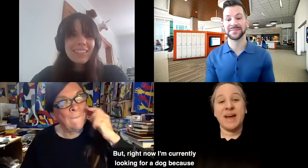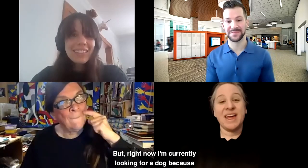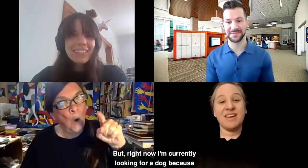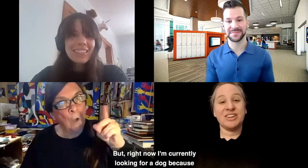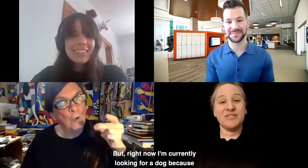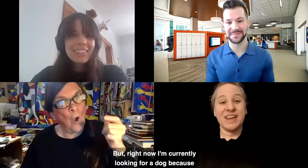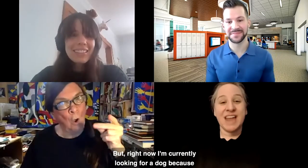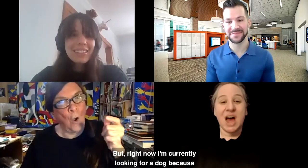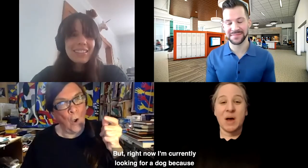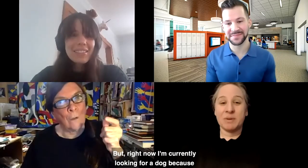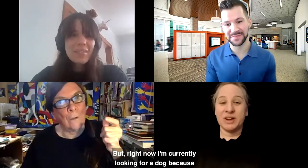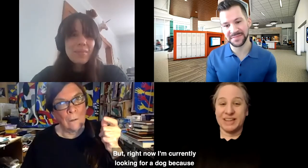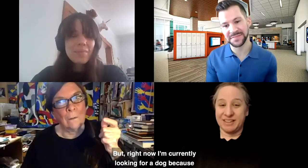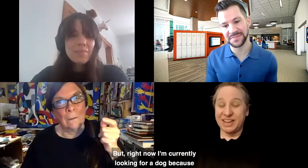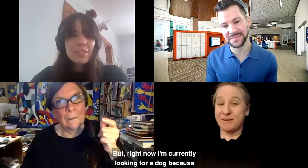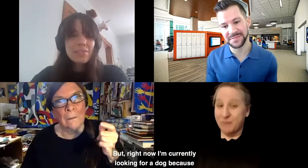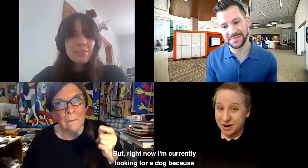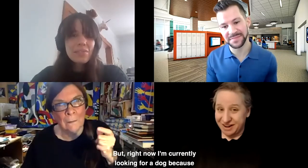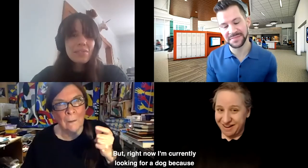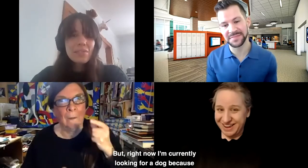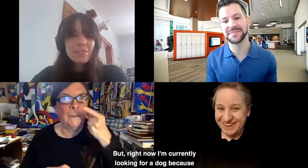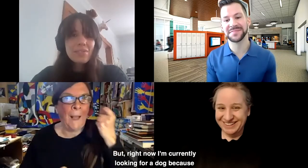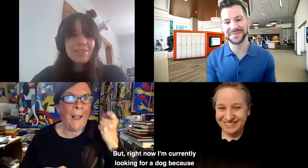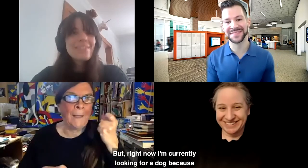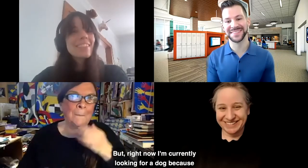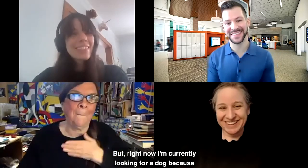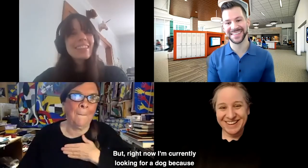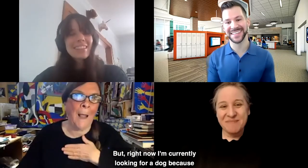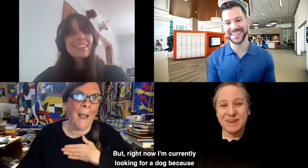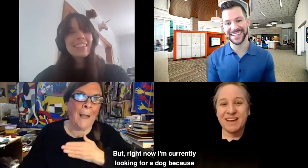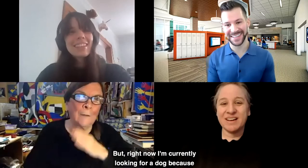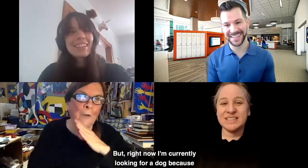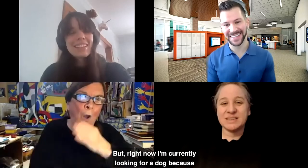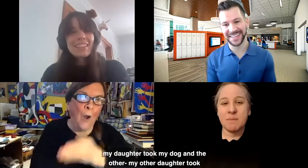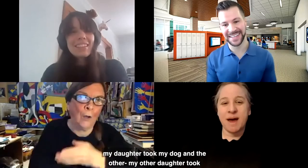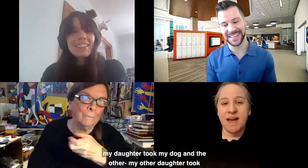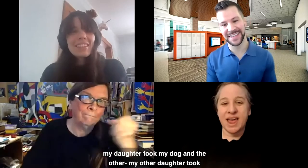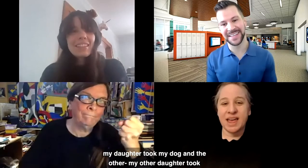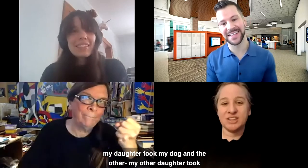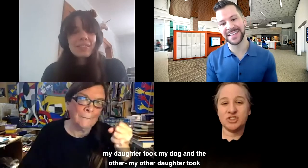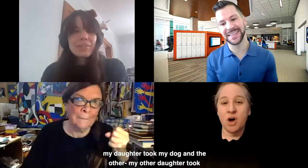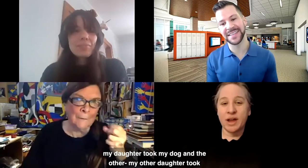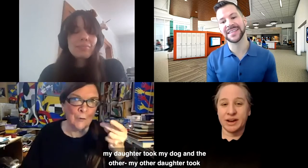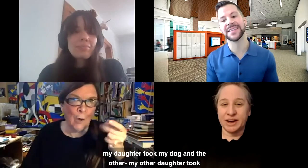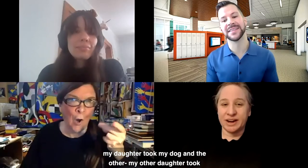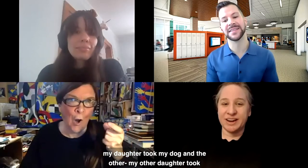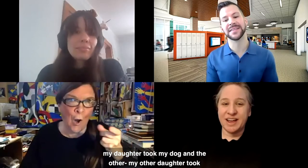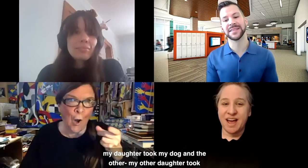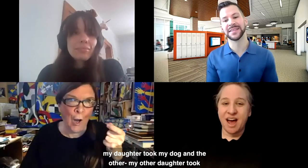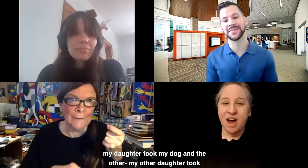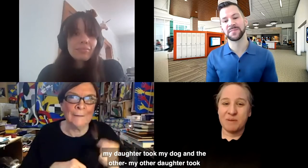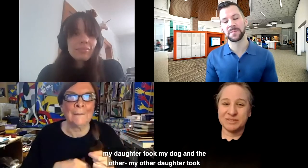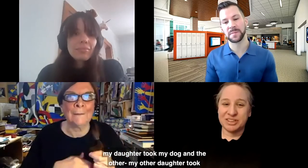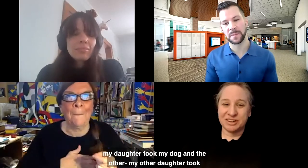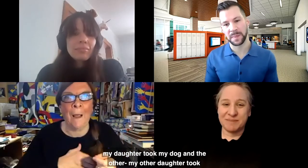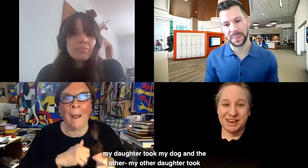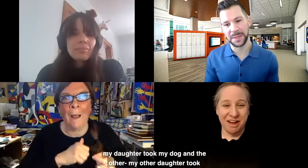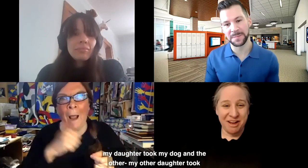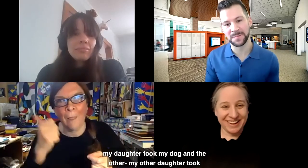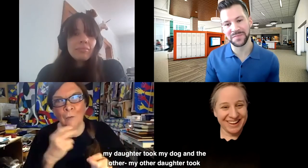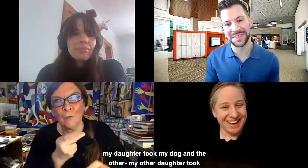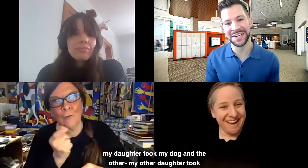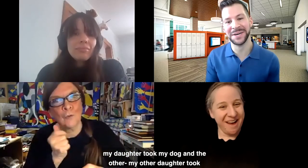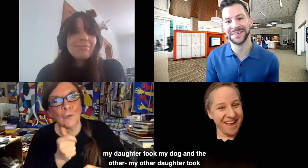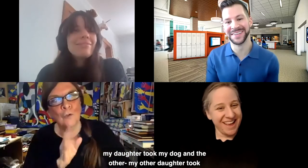But right now I'm currently looking for a dog because my daughter took my